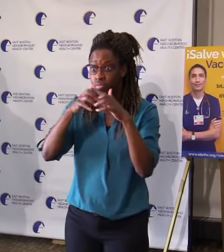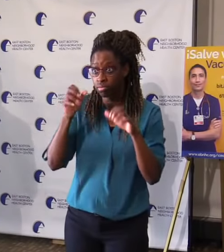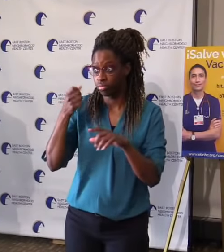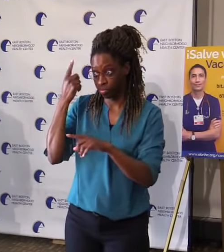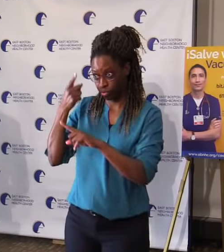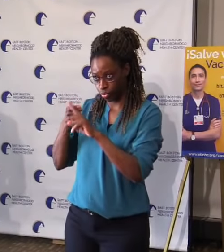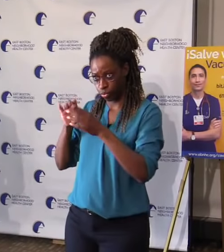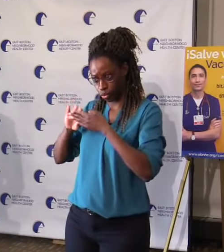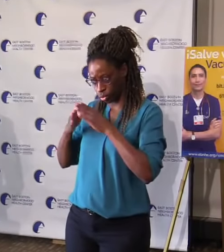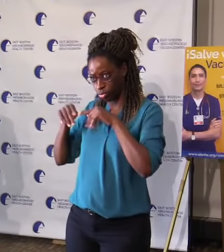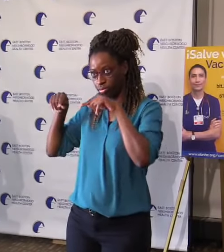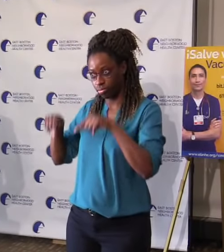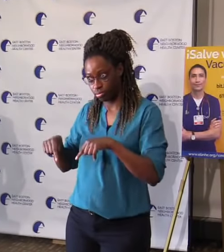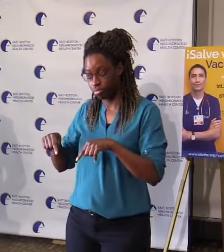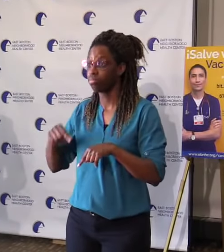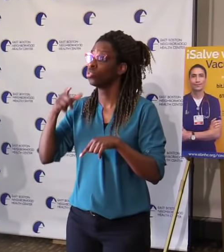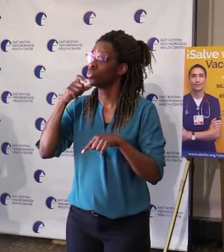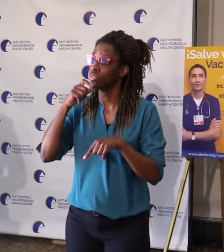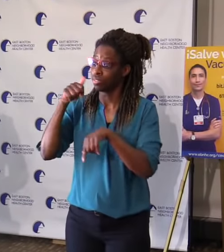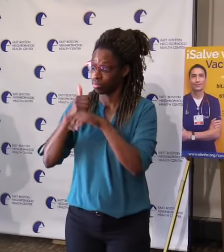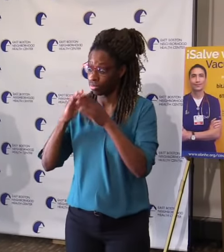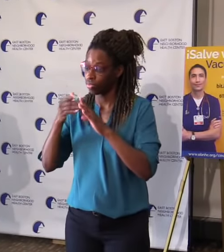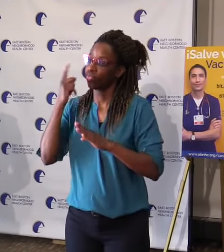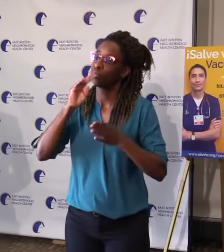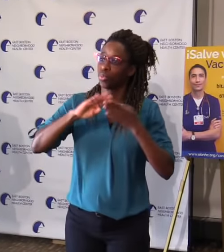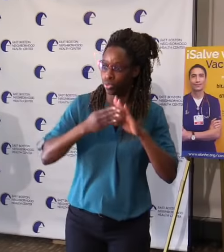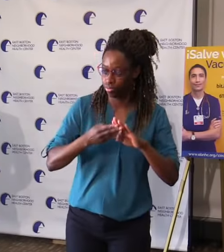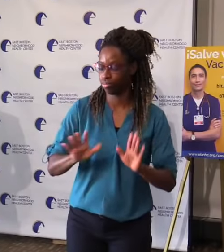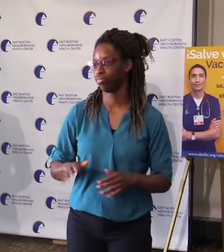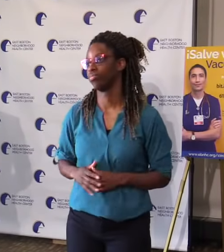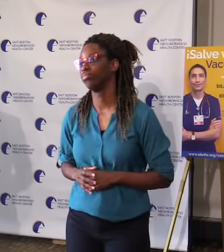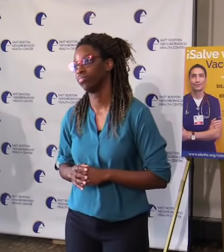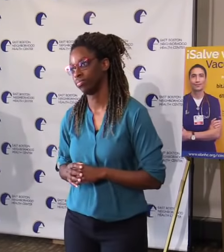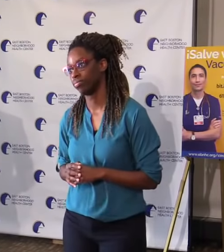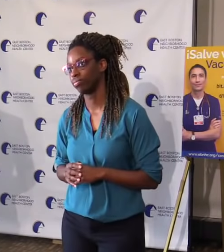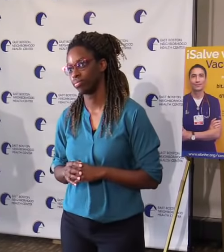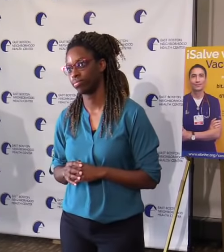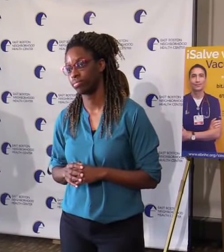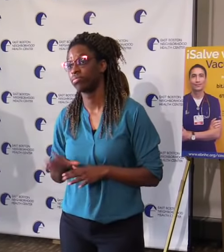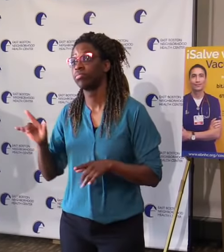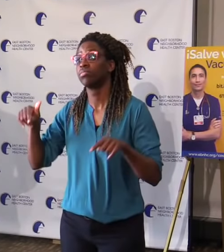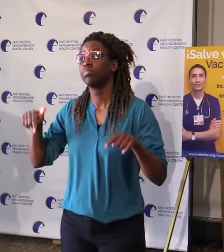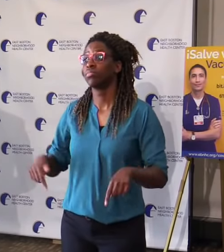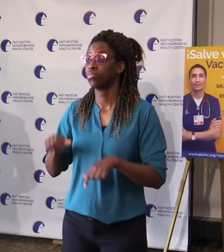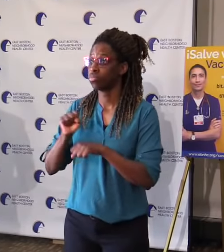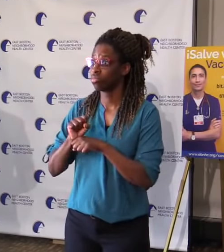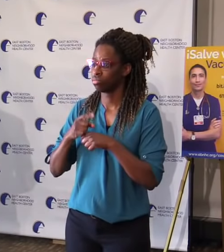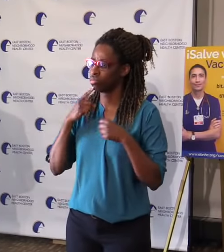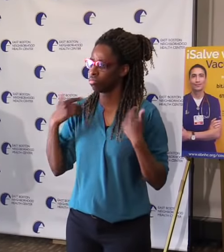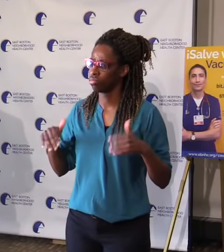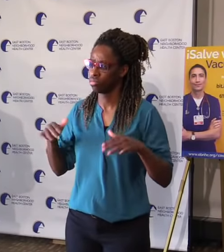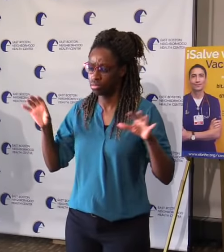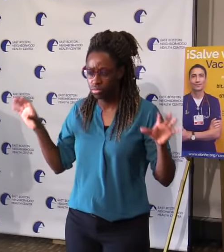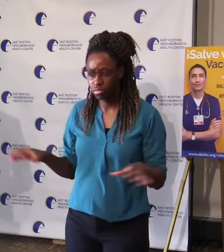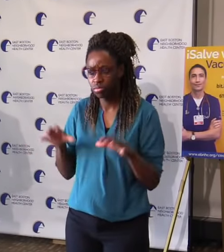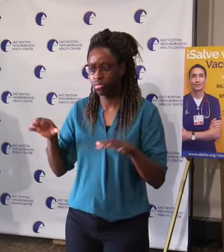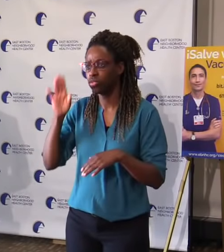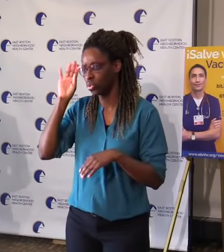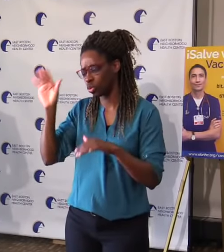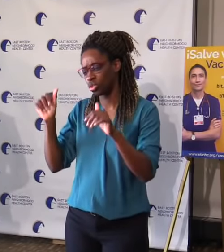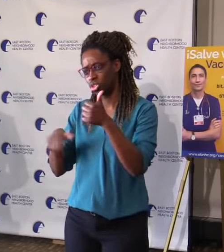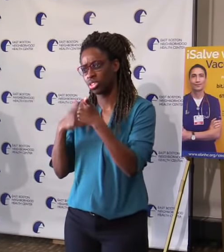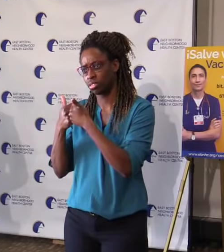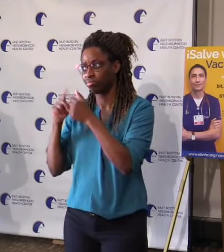This work is not new to us. Since the beginning of this pandemic, as you heard, we've set up multiple testing